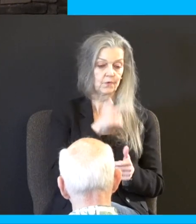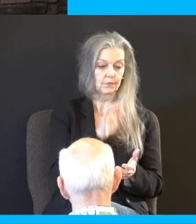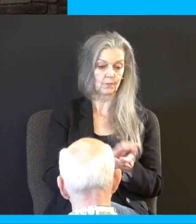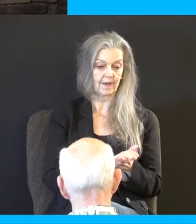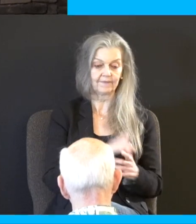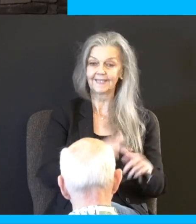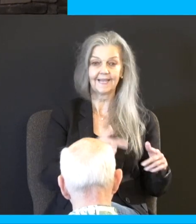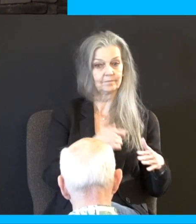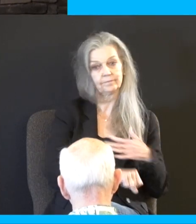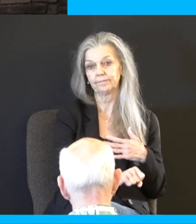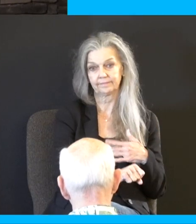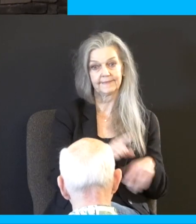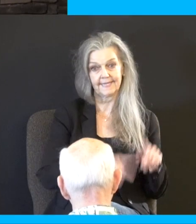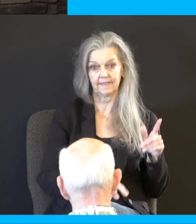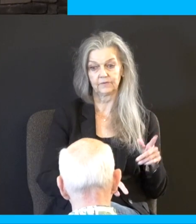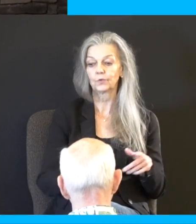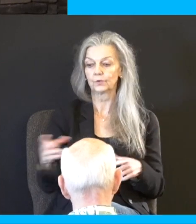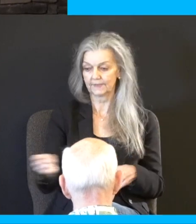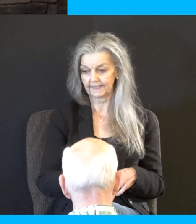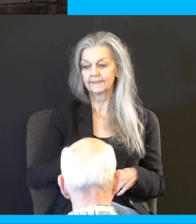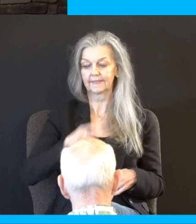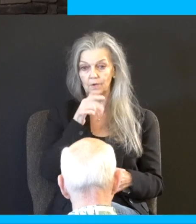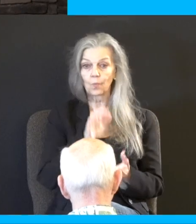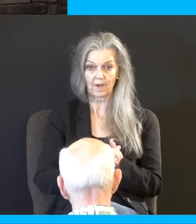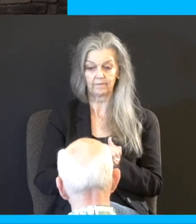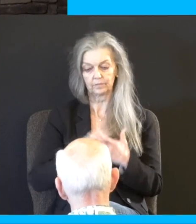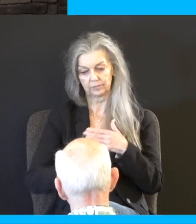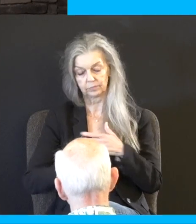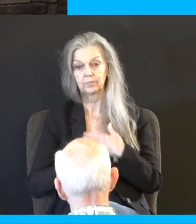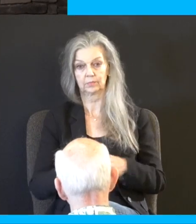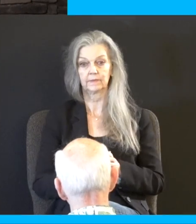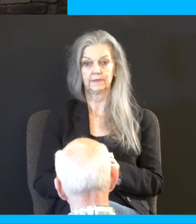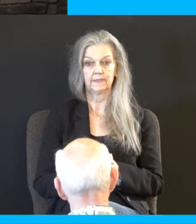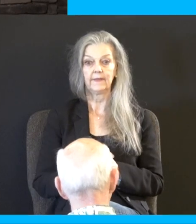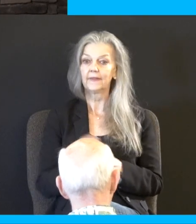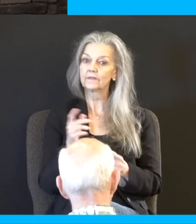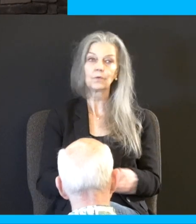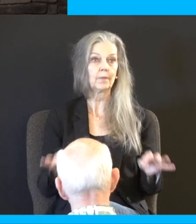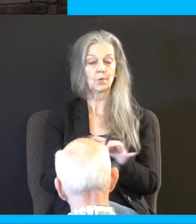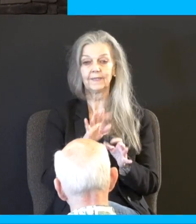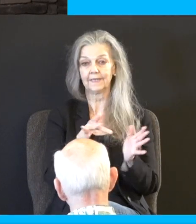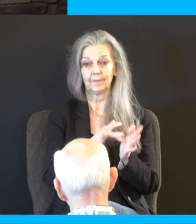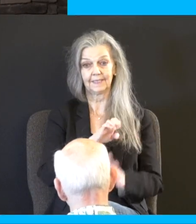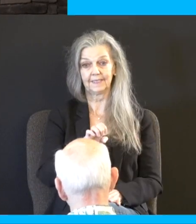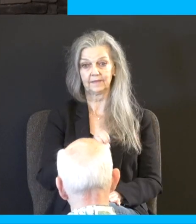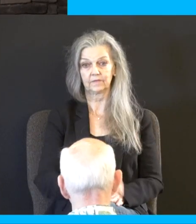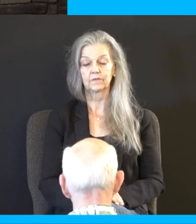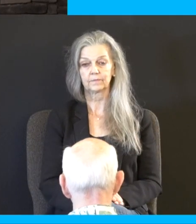not able to produce an heir, because that's everything in Israel and in the Middle East. And so then a secondary wife would be taken, and that wife would hopefully